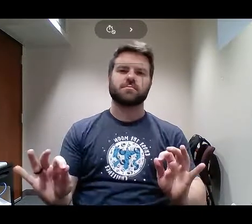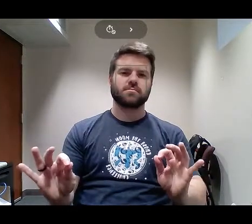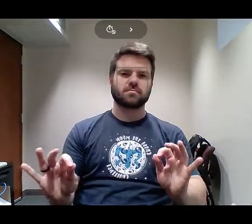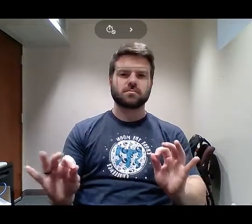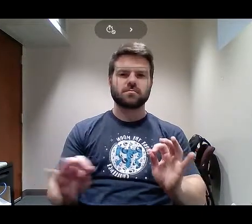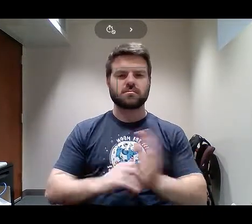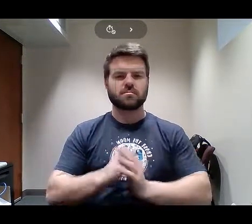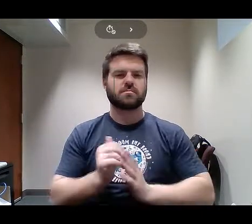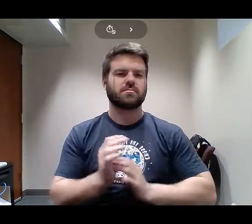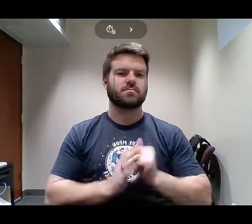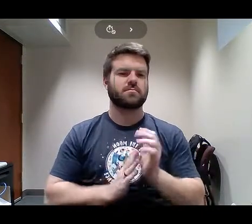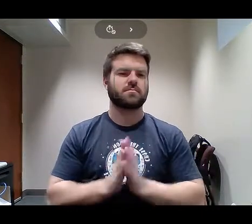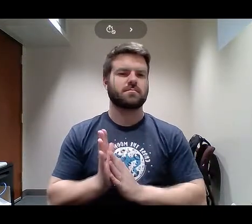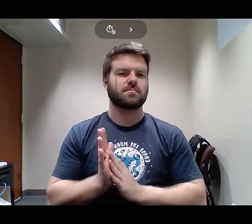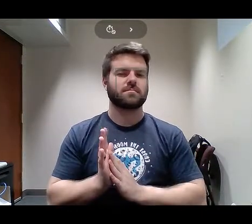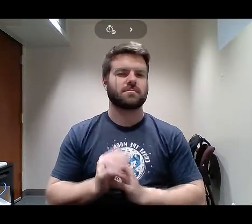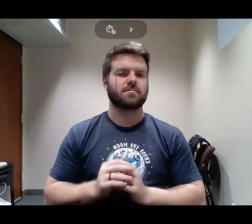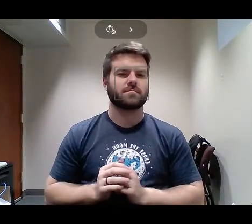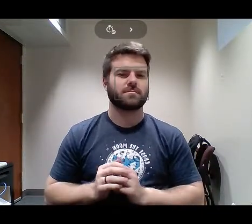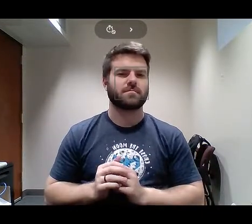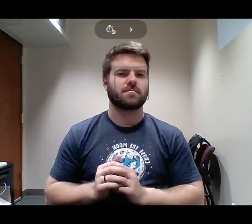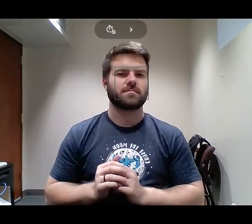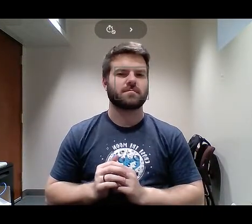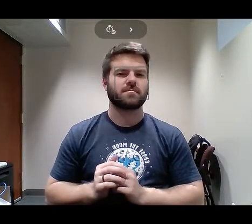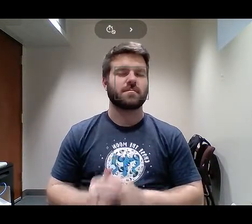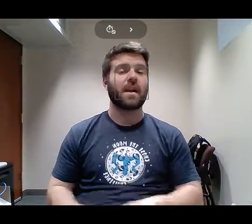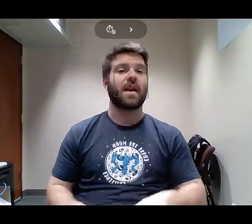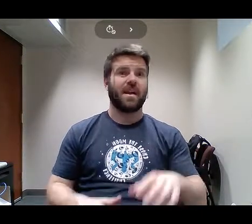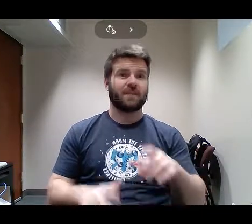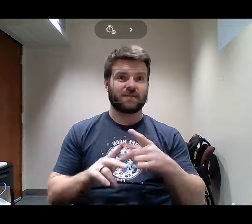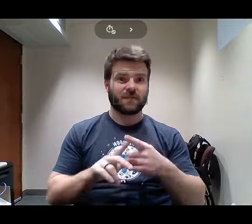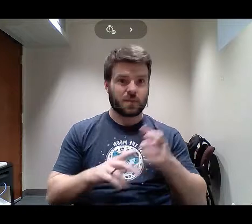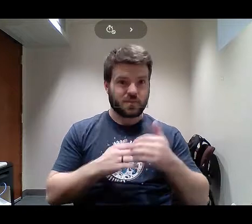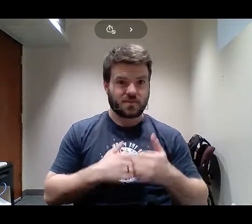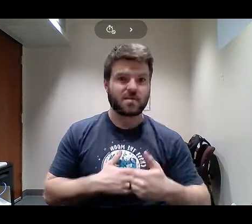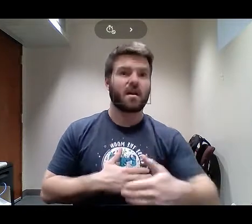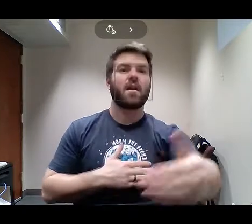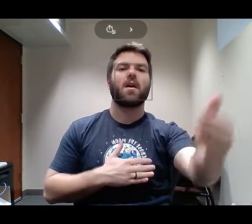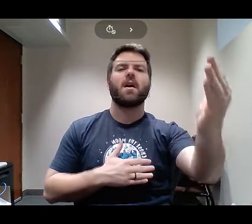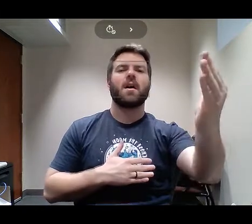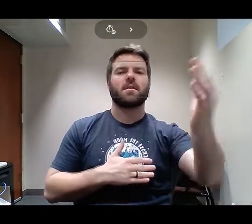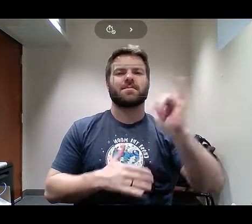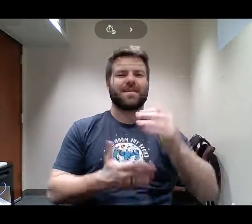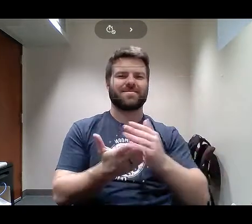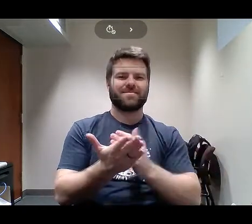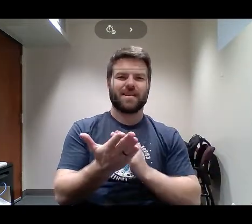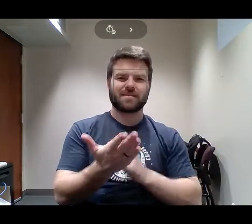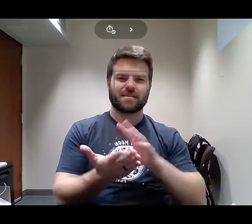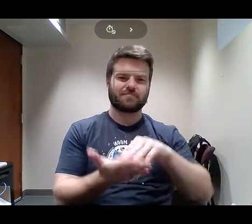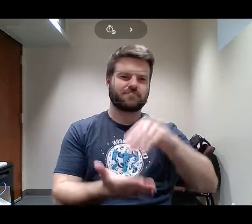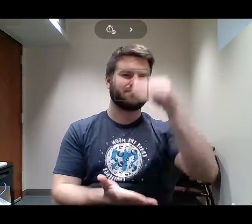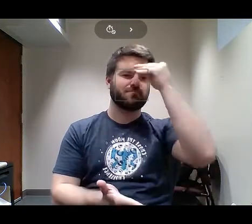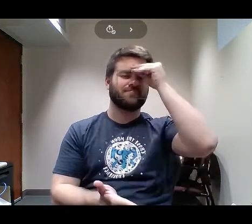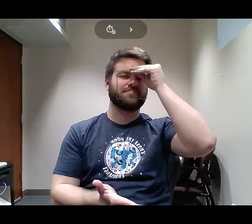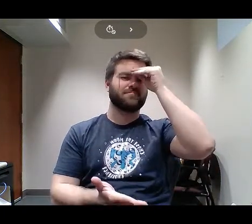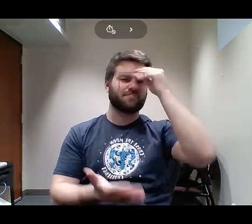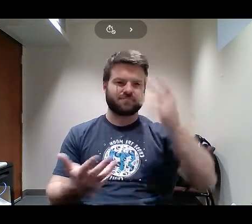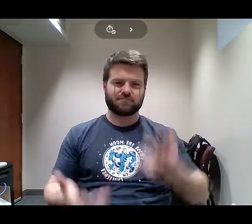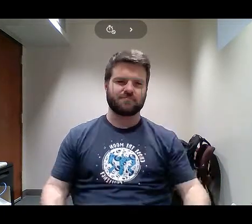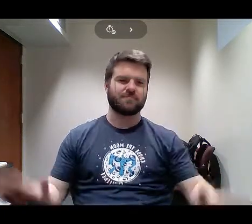everything that followed for me began. And I got that lesson. When you're doing the work you're meant to do, it